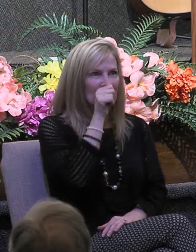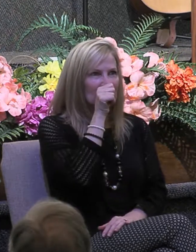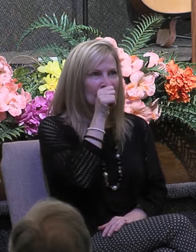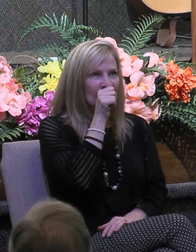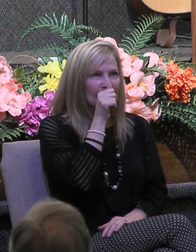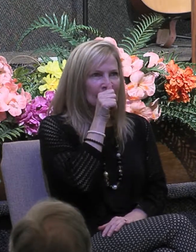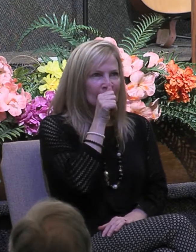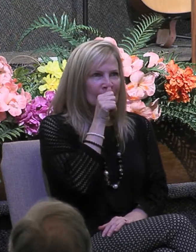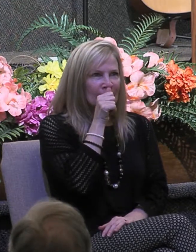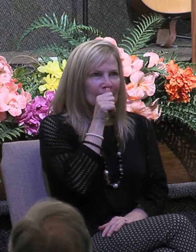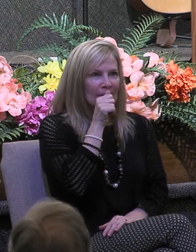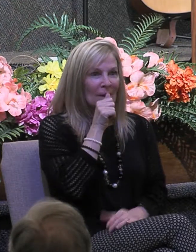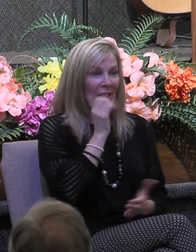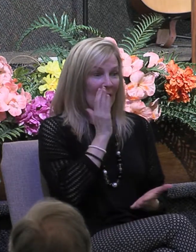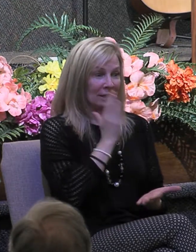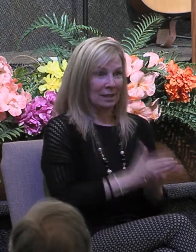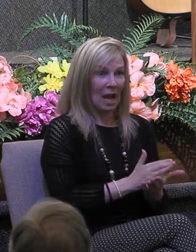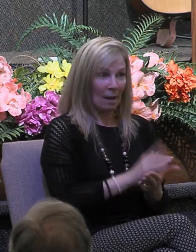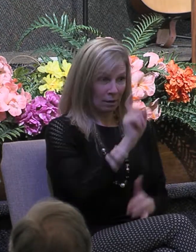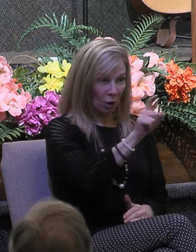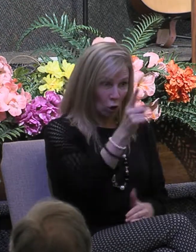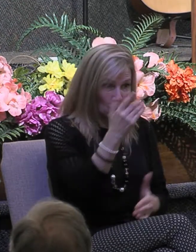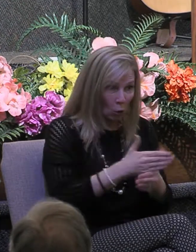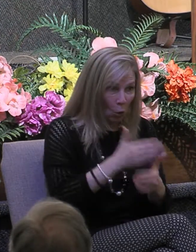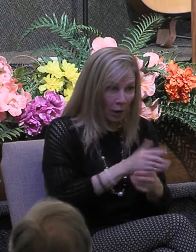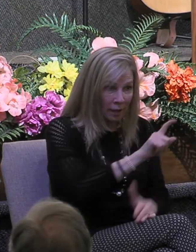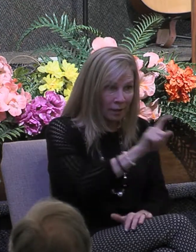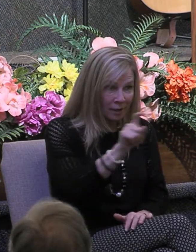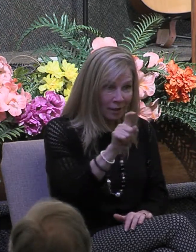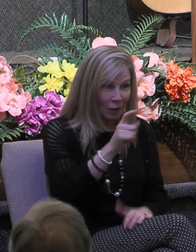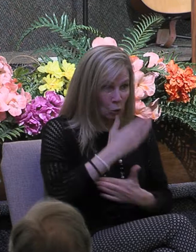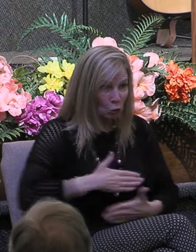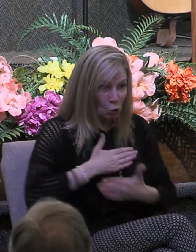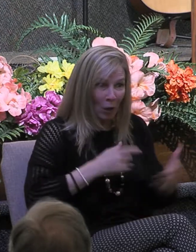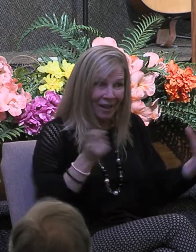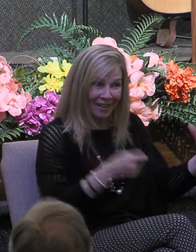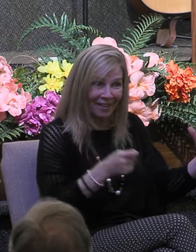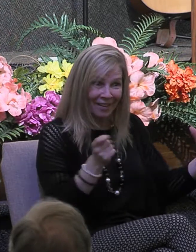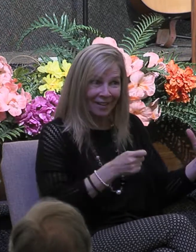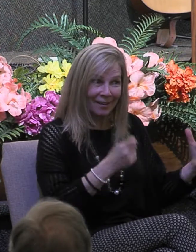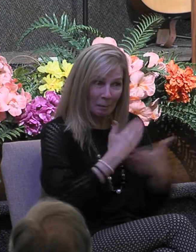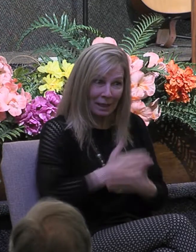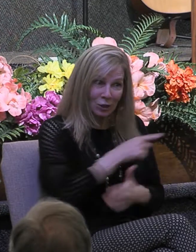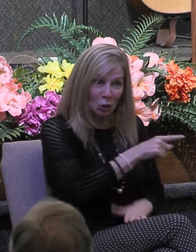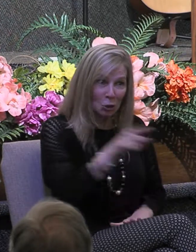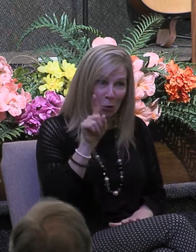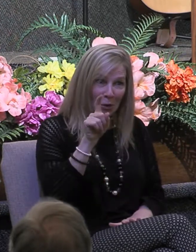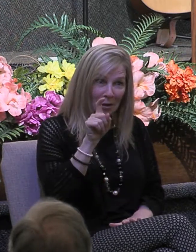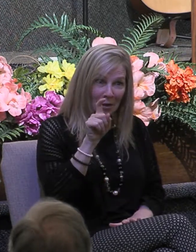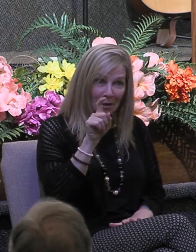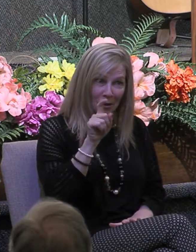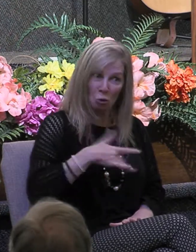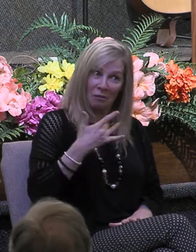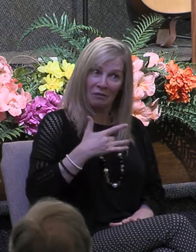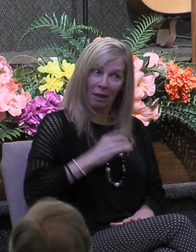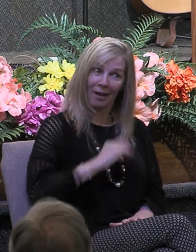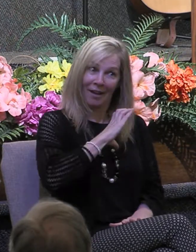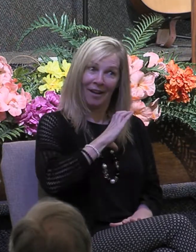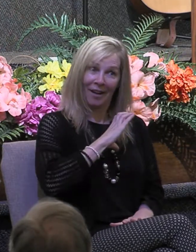longer I stop and ask are you annoyed are you enjoying this does it please you do you find it edifying would you like me to